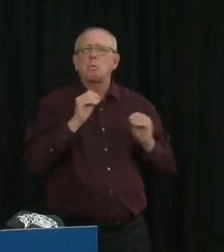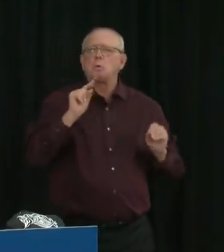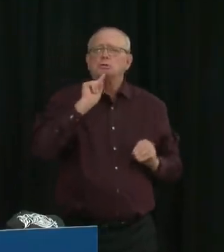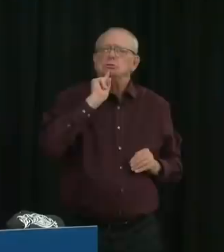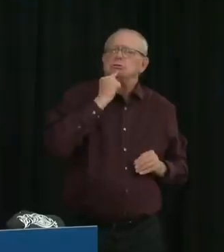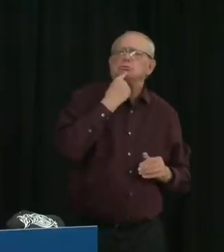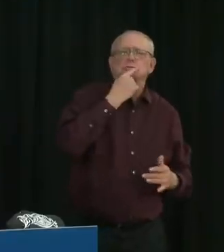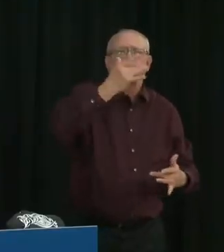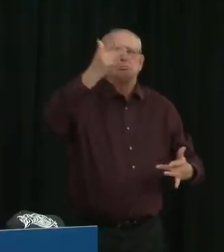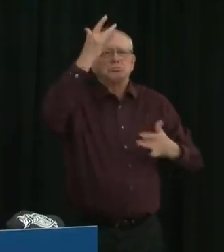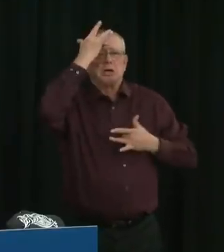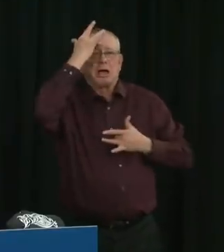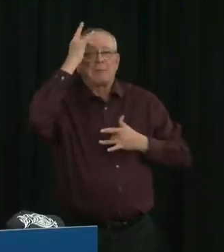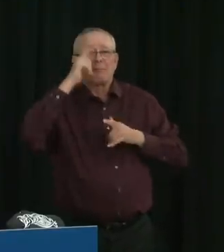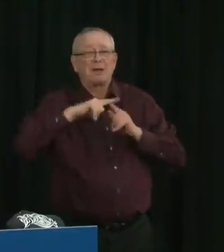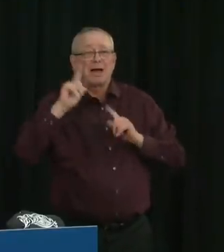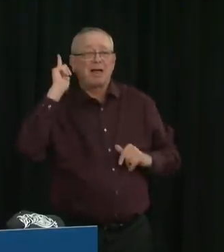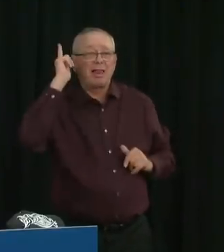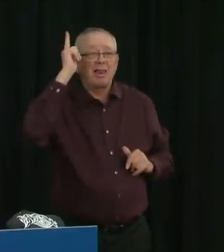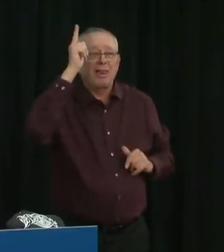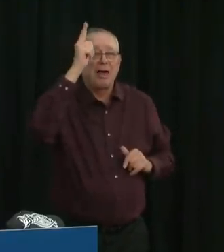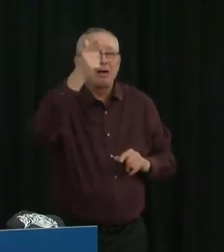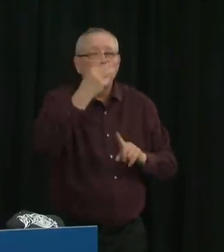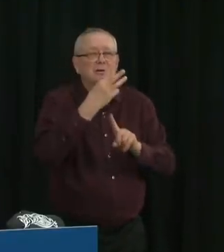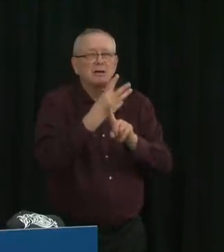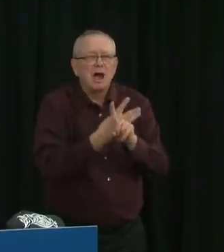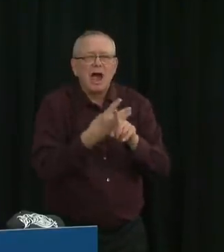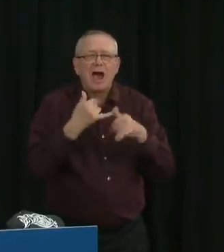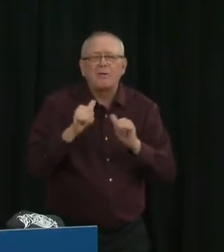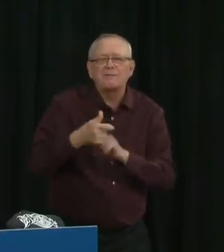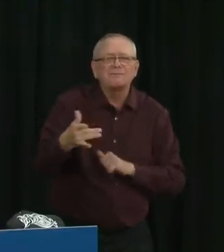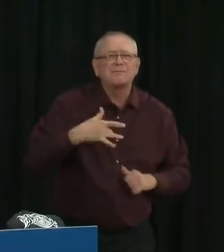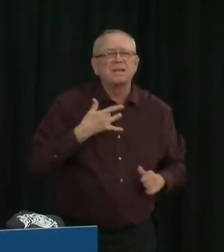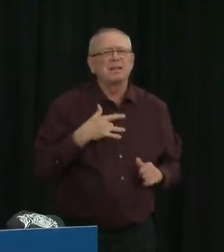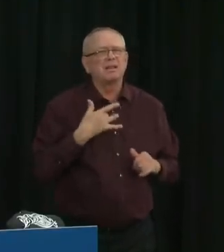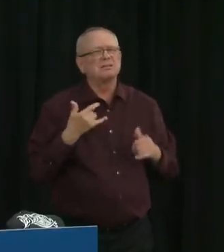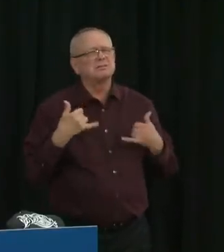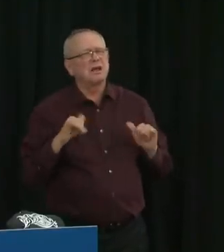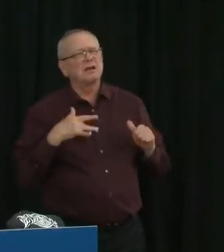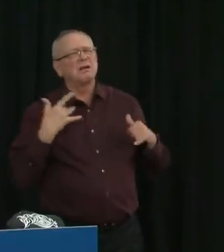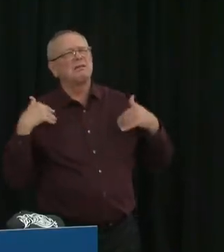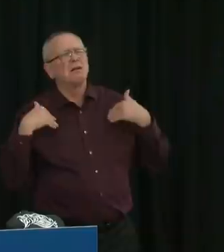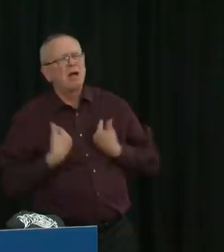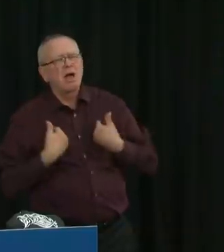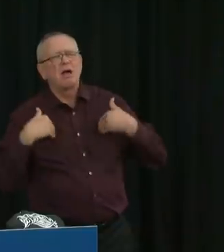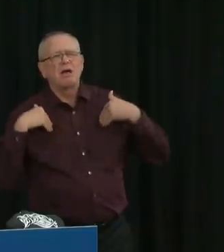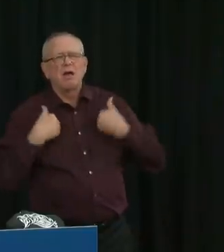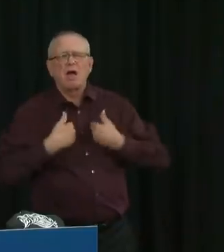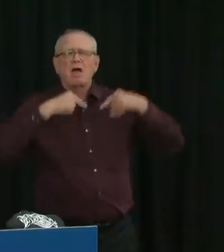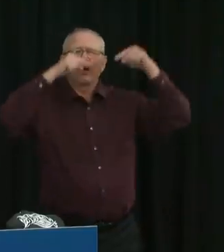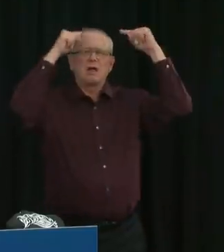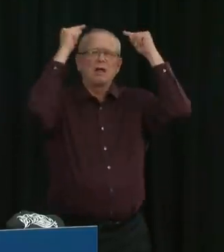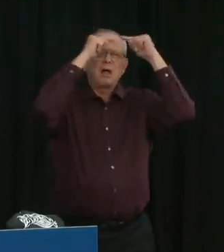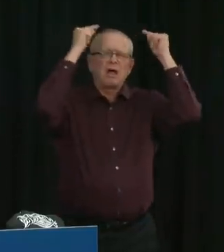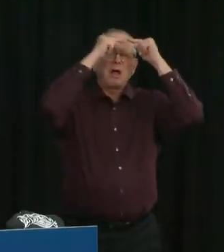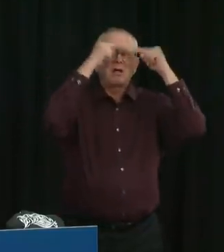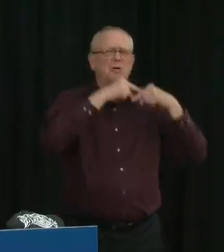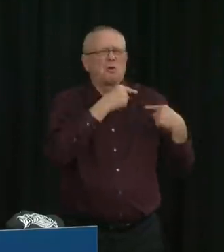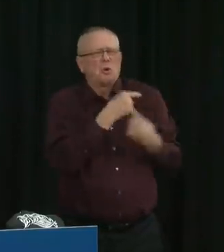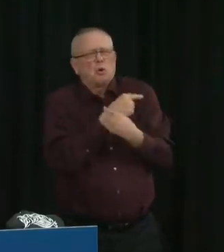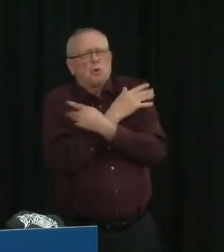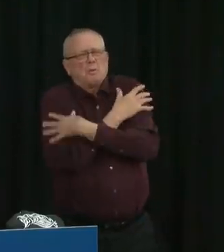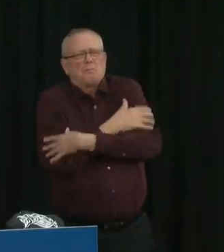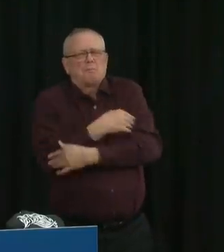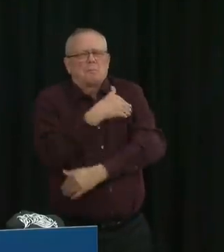these people still had symptoms like fatigue, headache, shortness of breath, or muscle aches four months after their initial